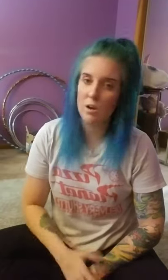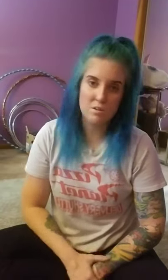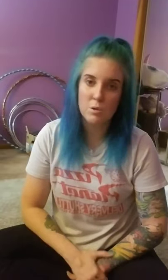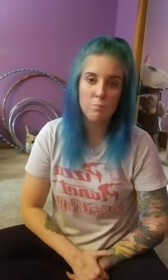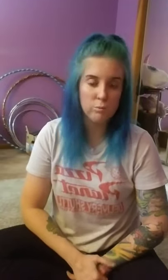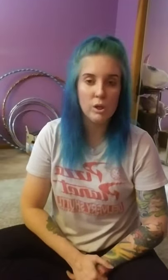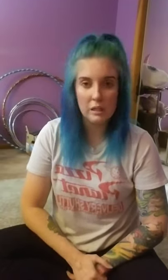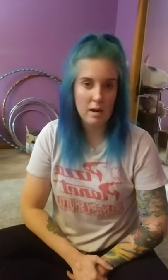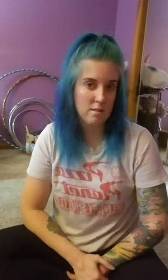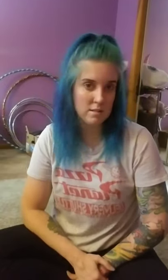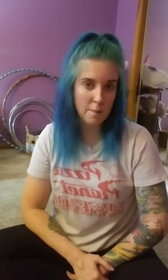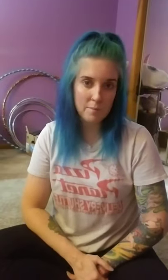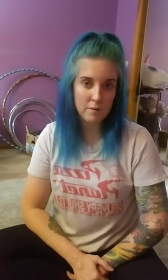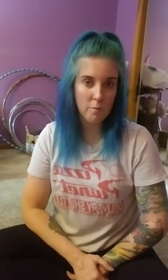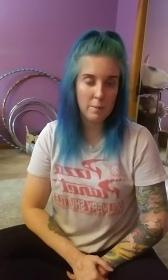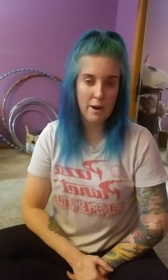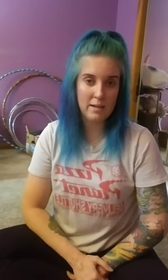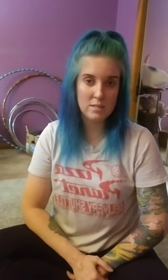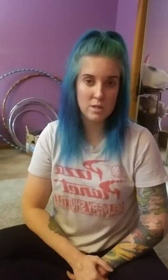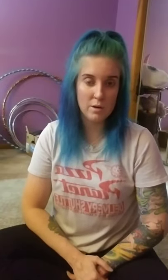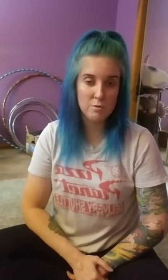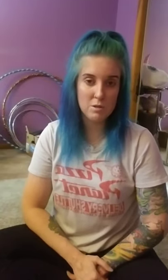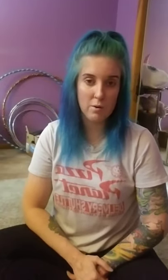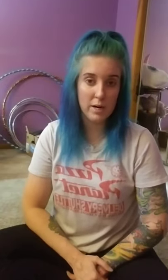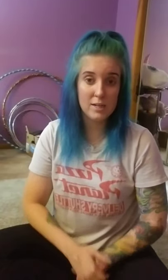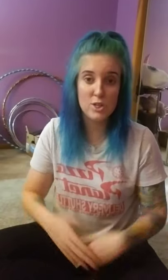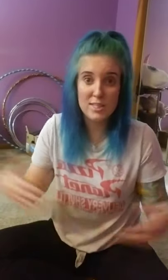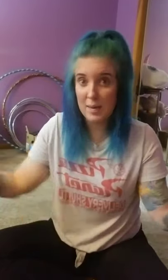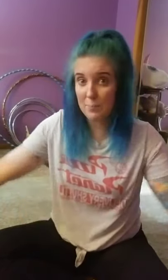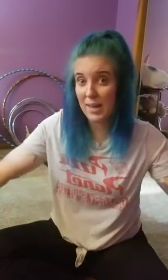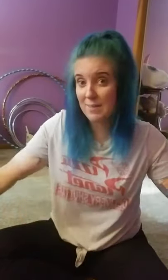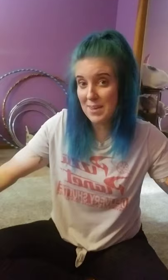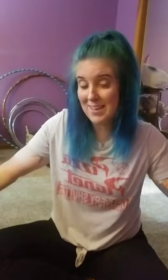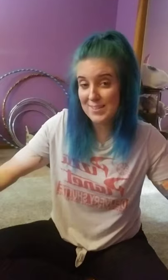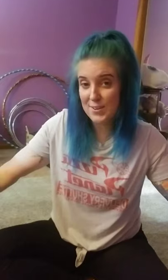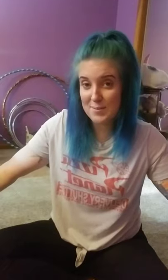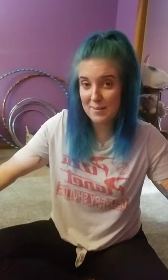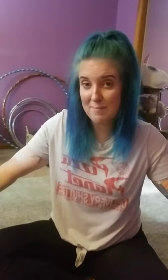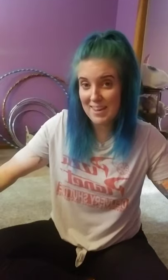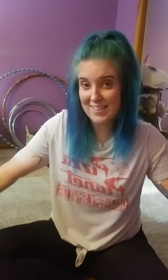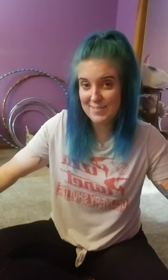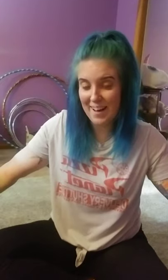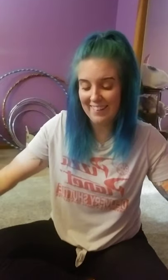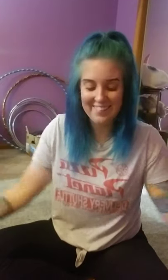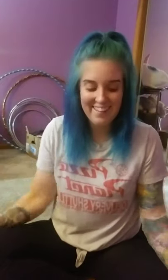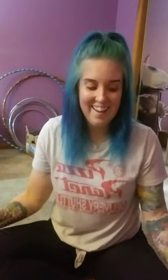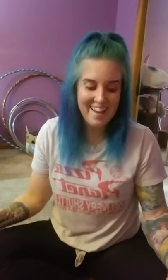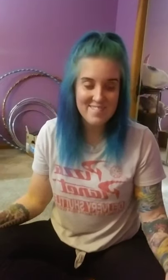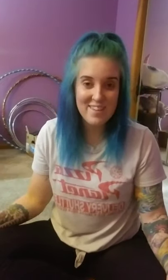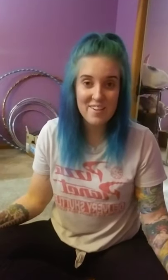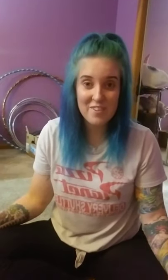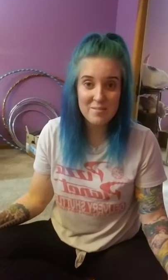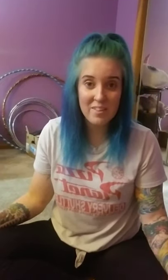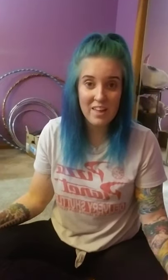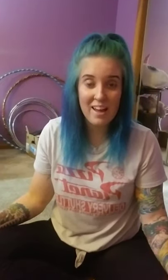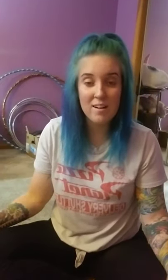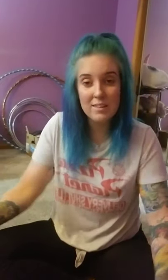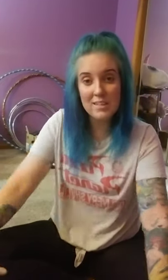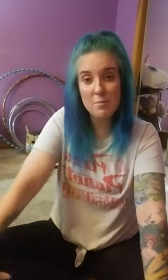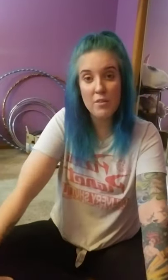also look a lot of these up if you want to practice those or just keep playing me and do it with me as well. Have fun with that. I'll link some other